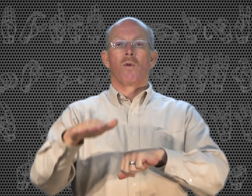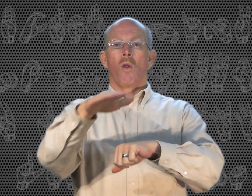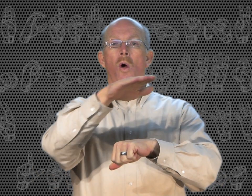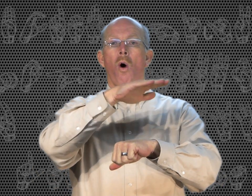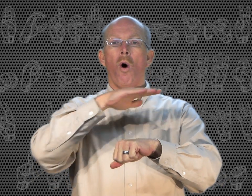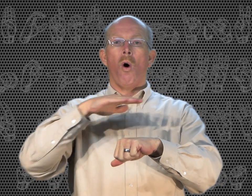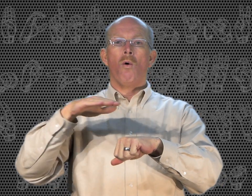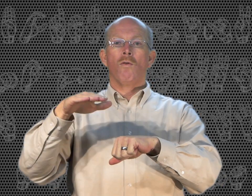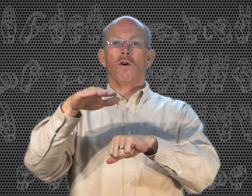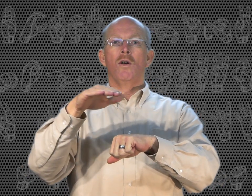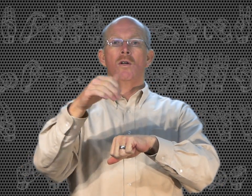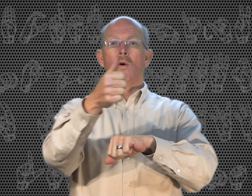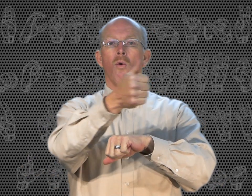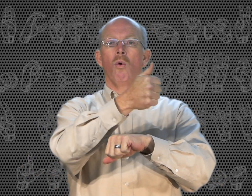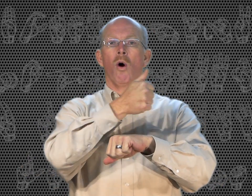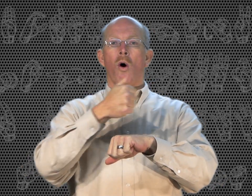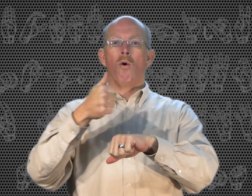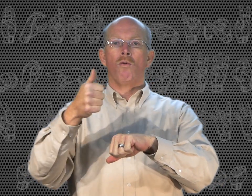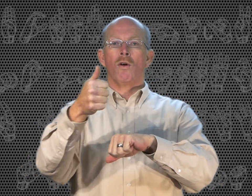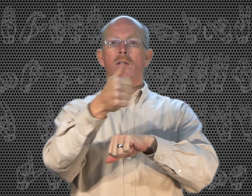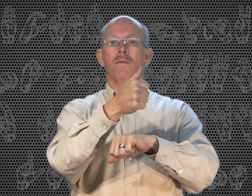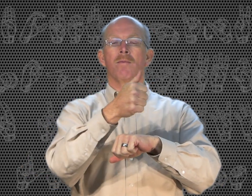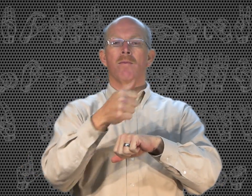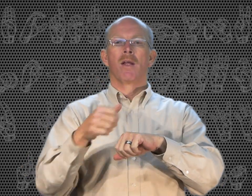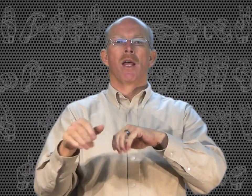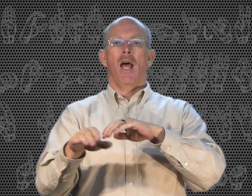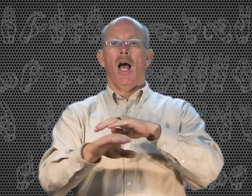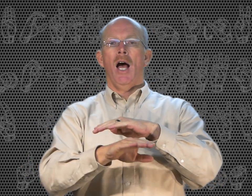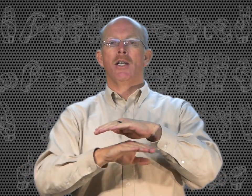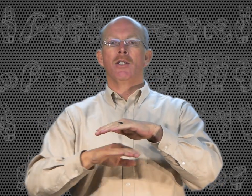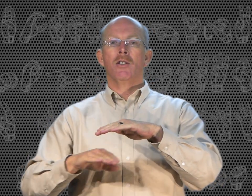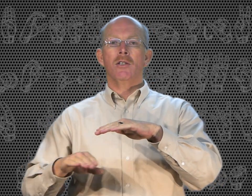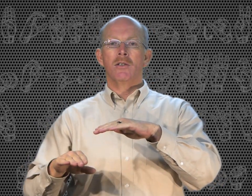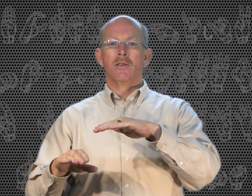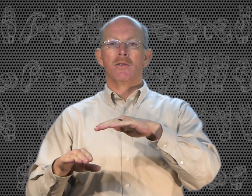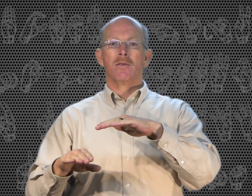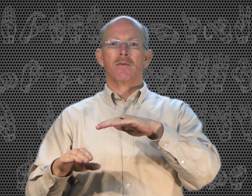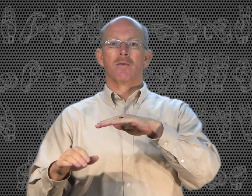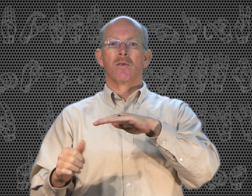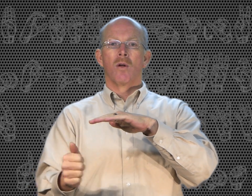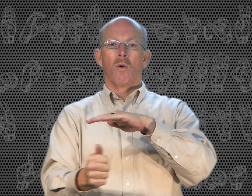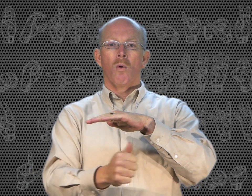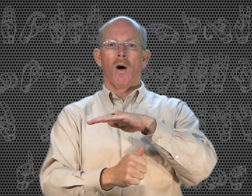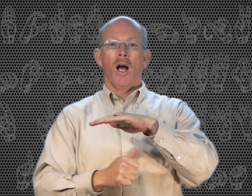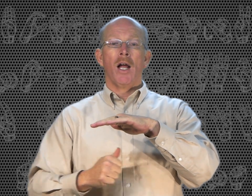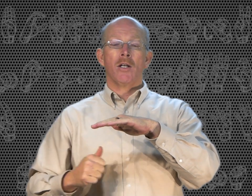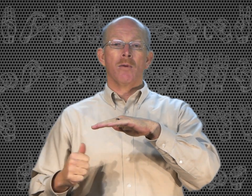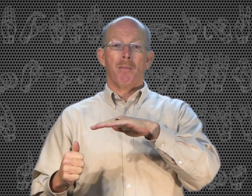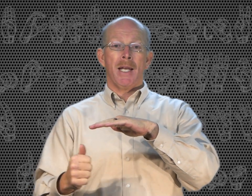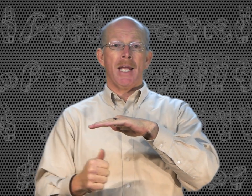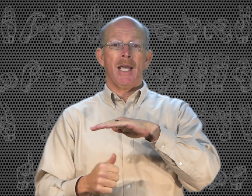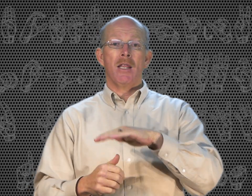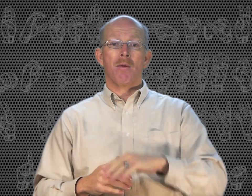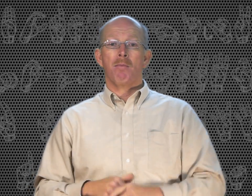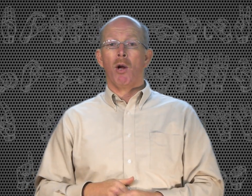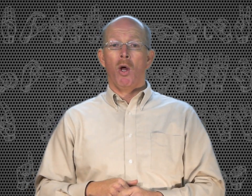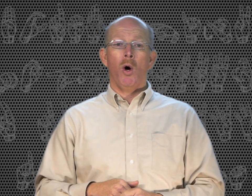Over. Over. Over. over. Under. Or under. Beneath. Below.